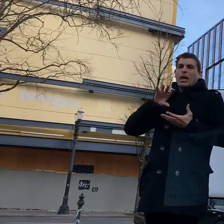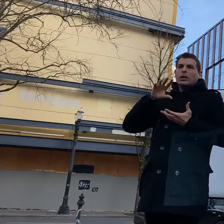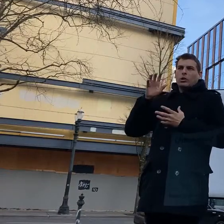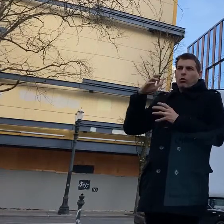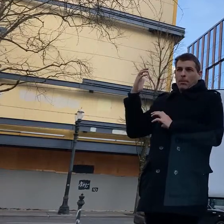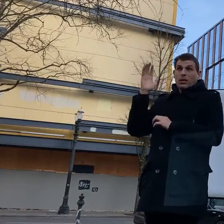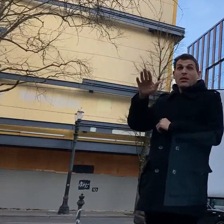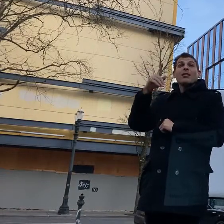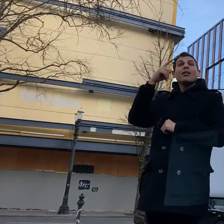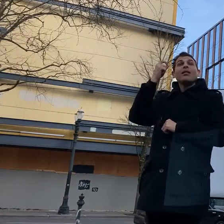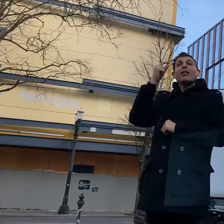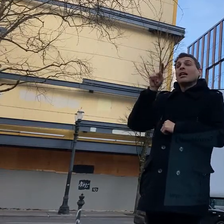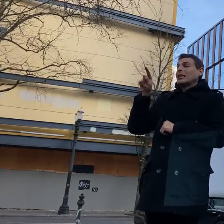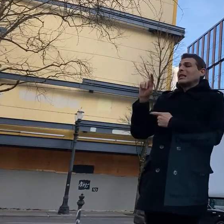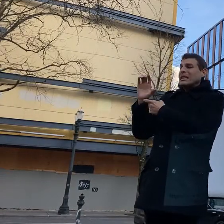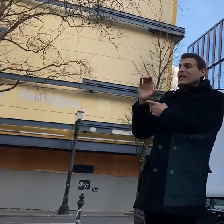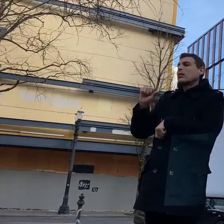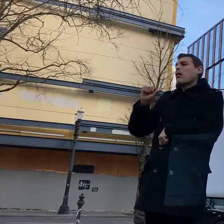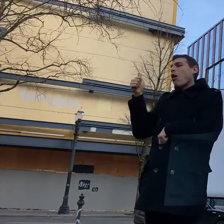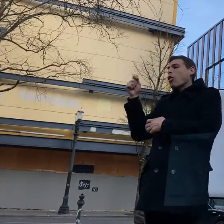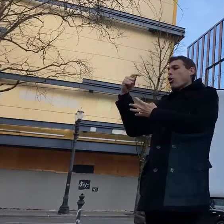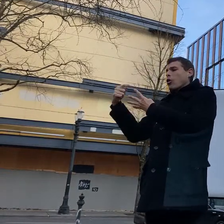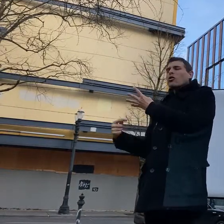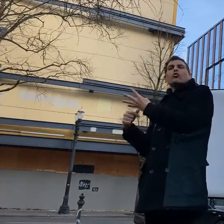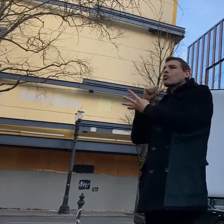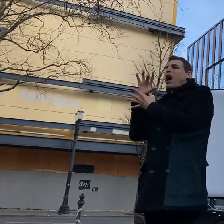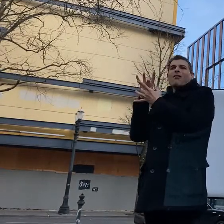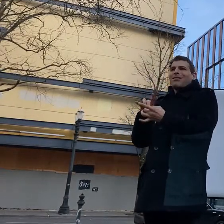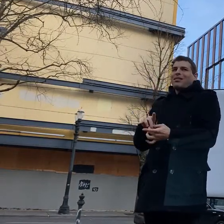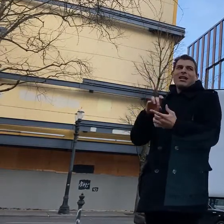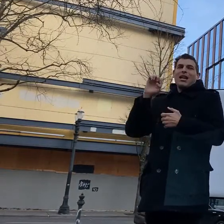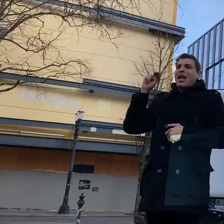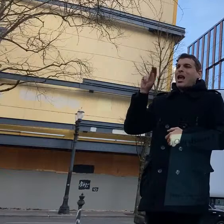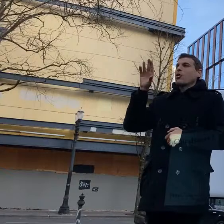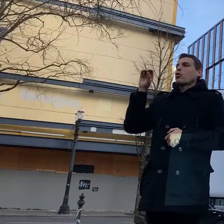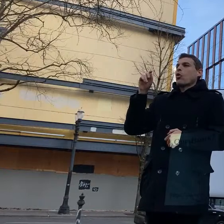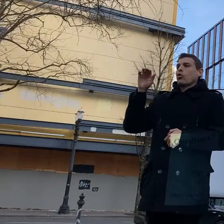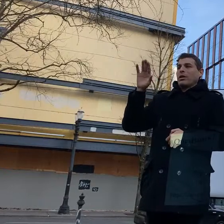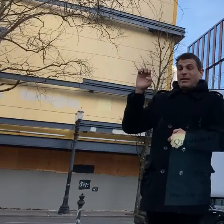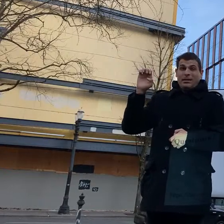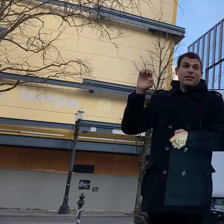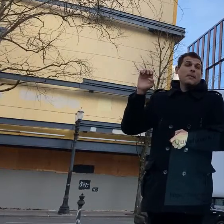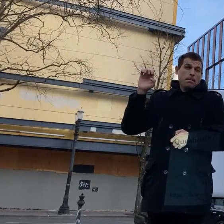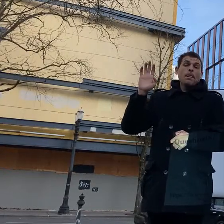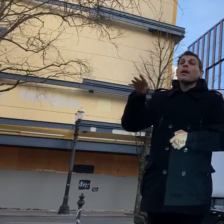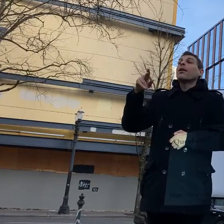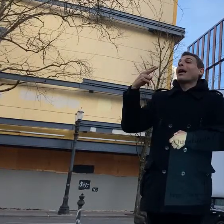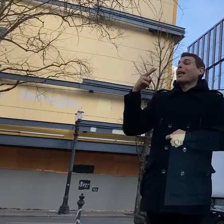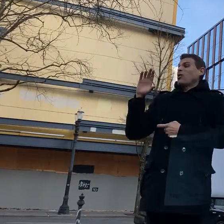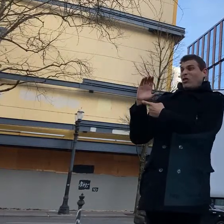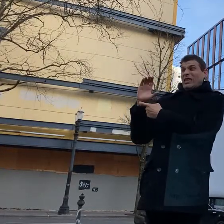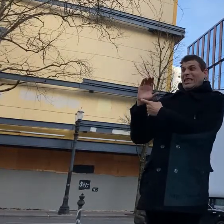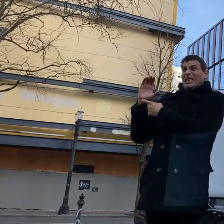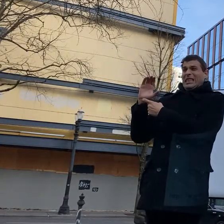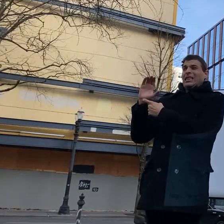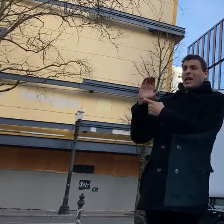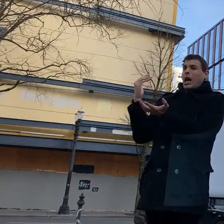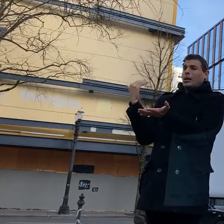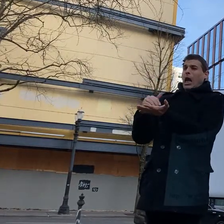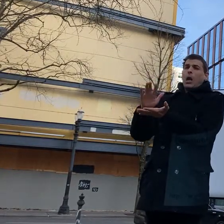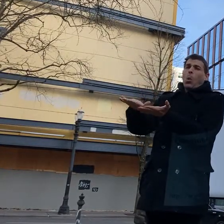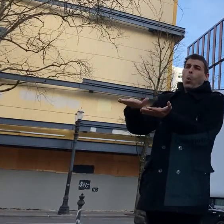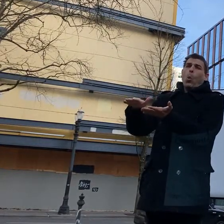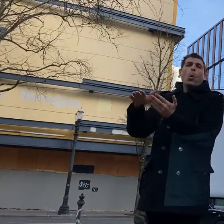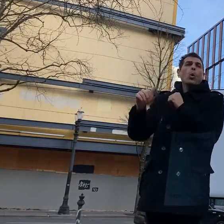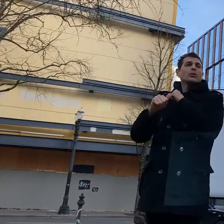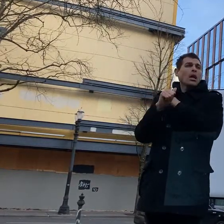there but then this also does have impacts as well yeah could you talk a little bit about what it takes to uh remediate